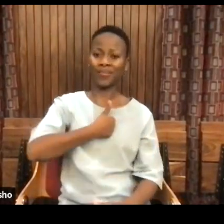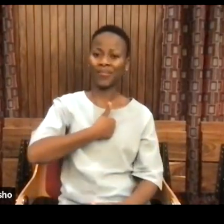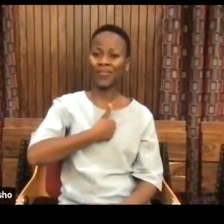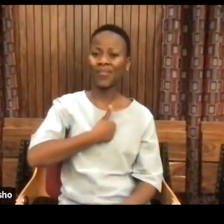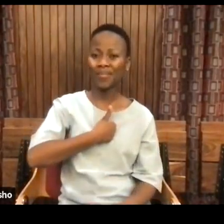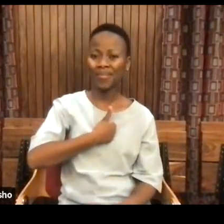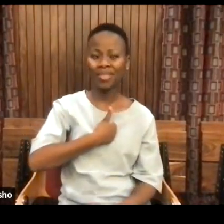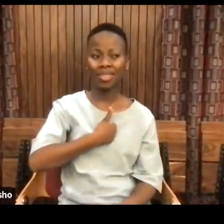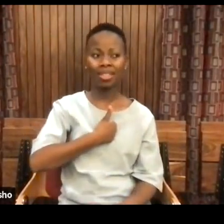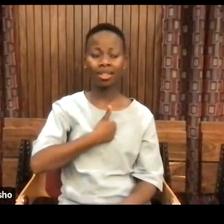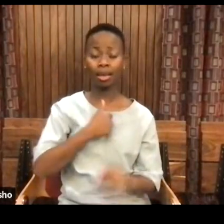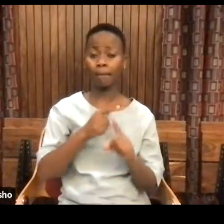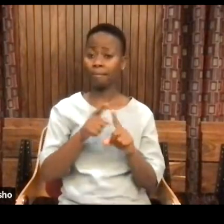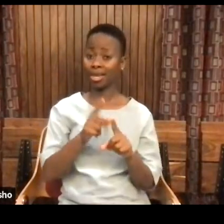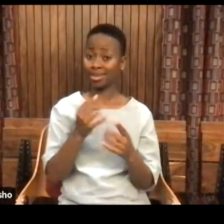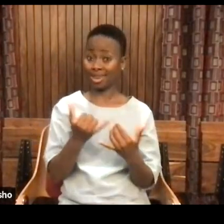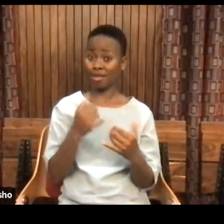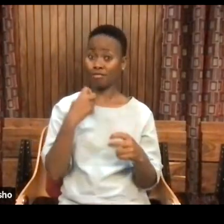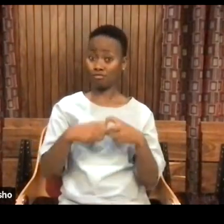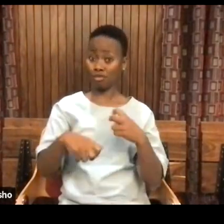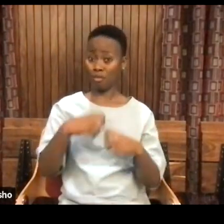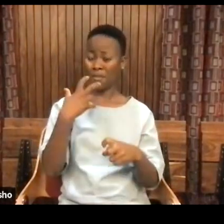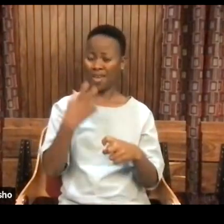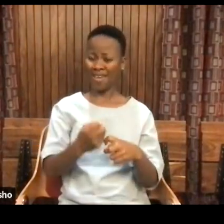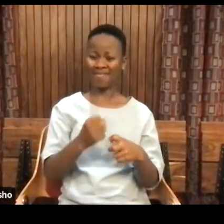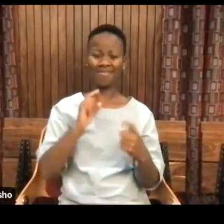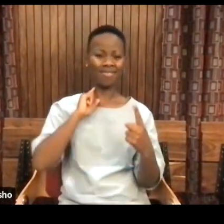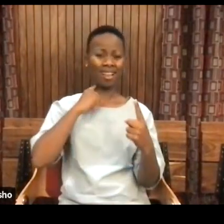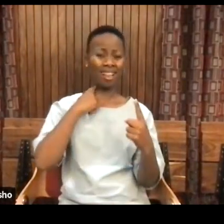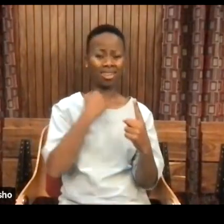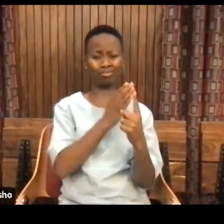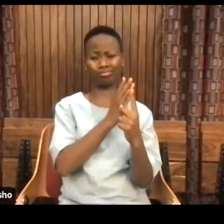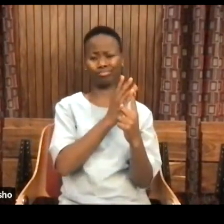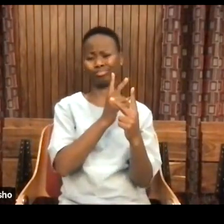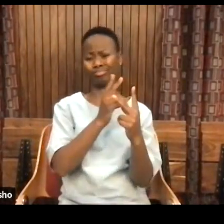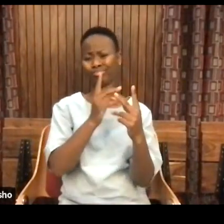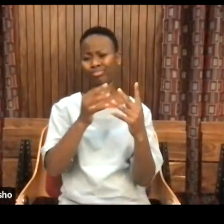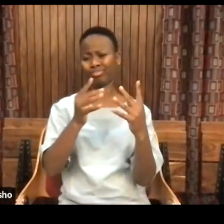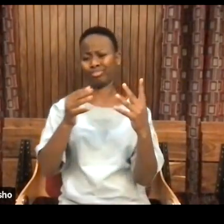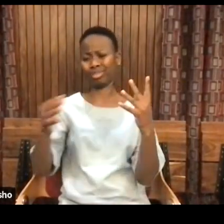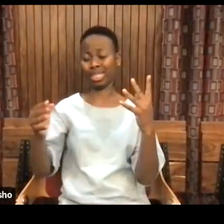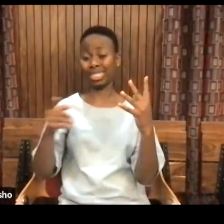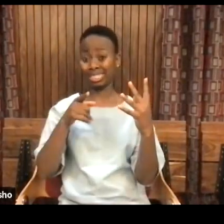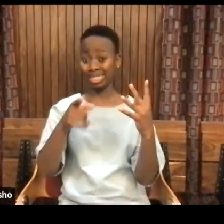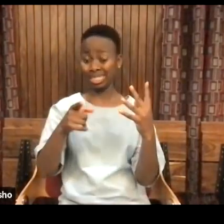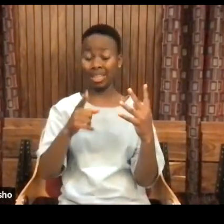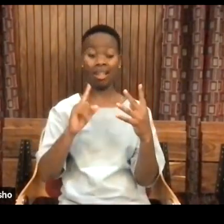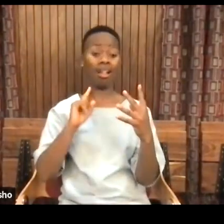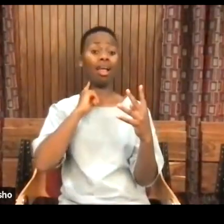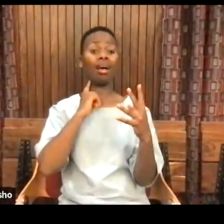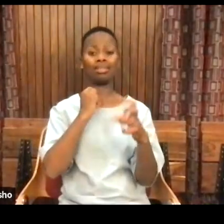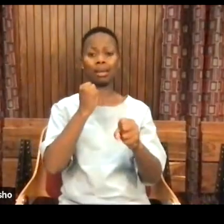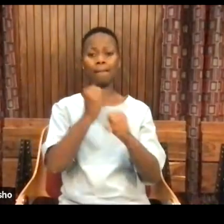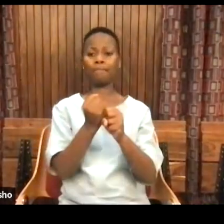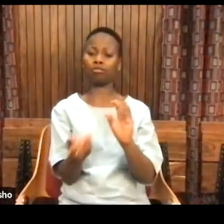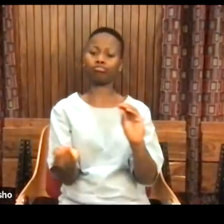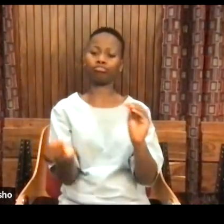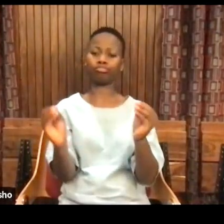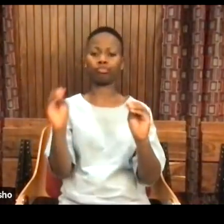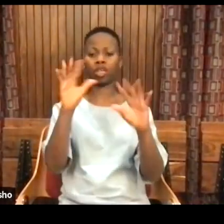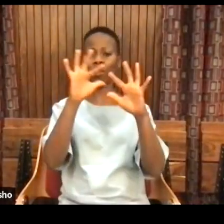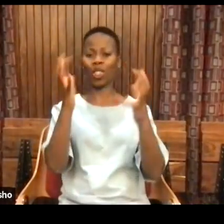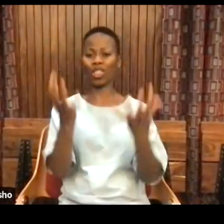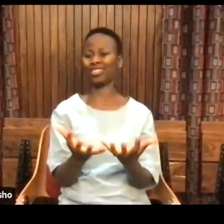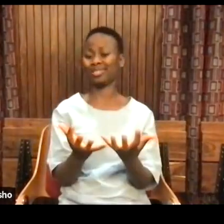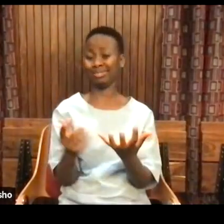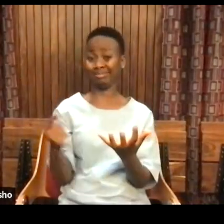But when the framework of lies, there are also lies that construct a world that so misrepresents